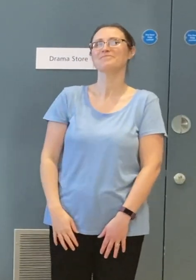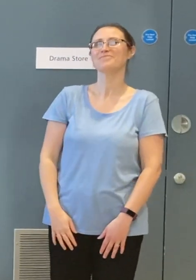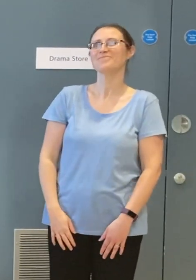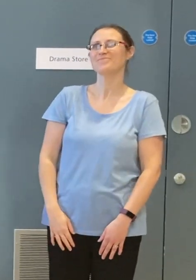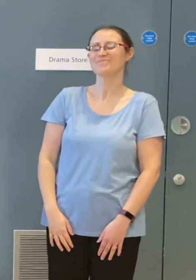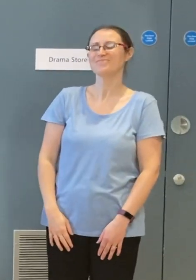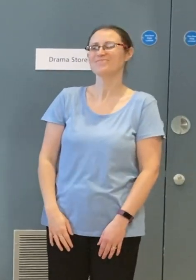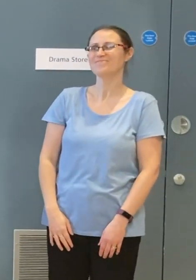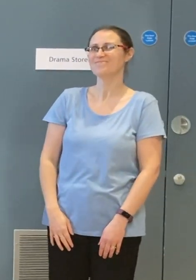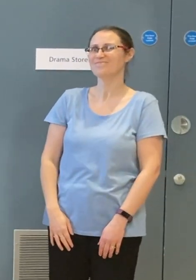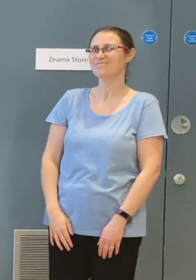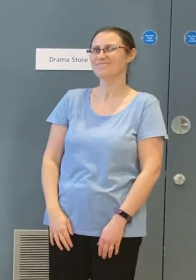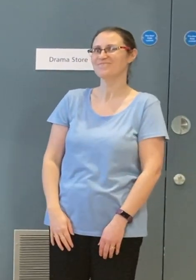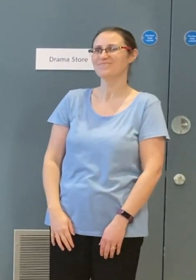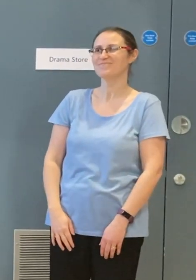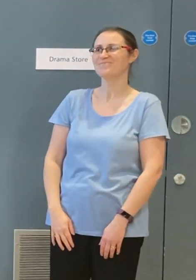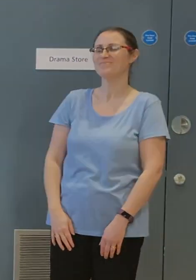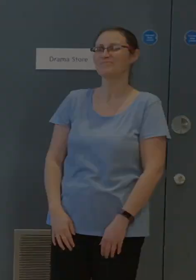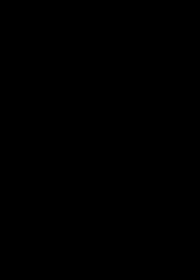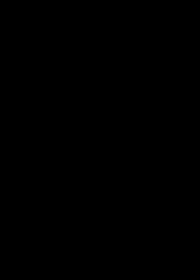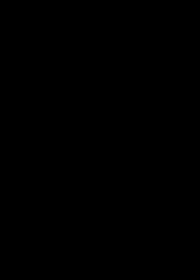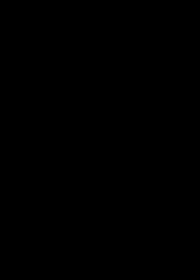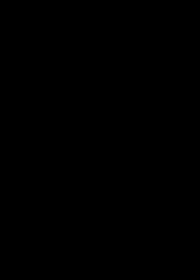which for O perfect Get